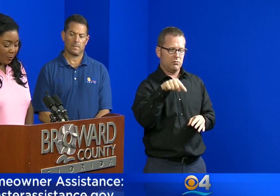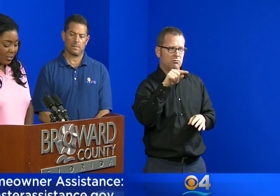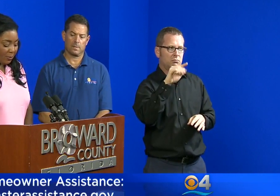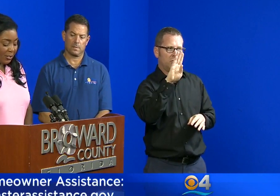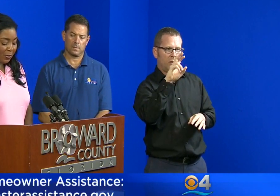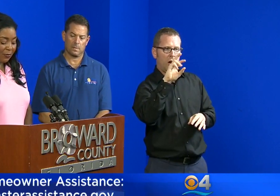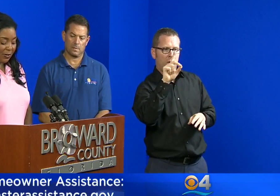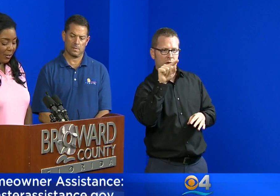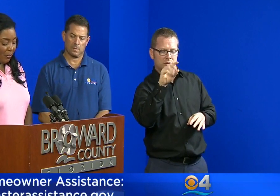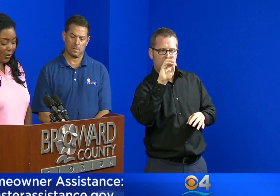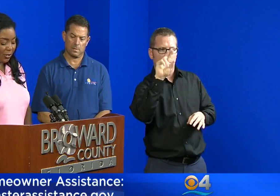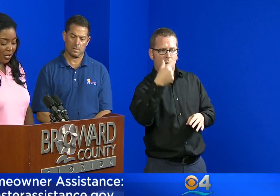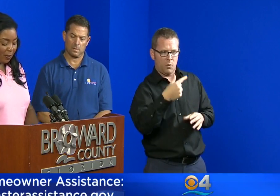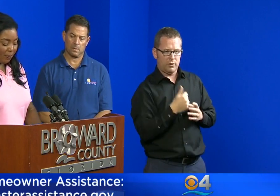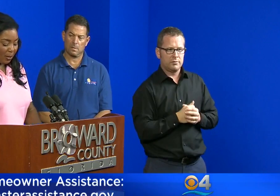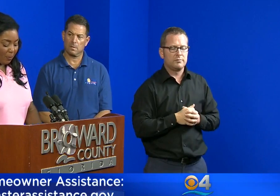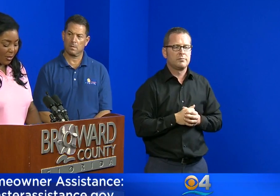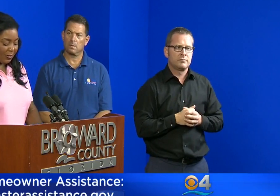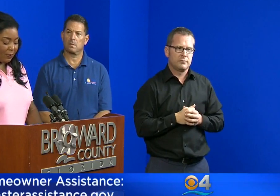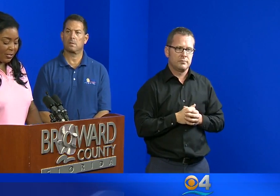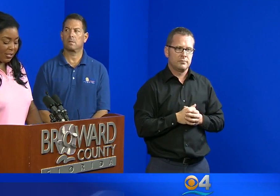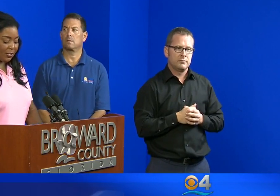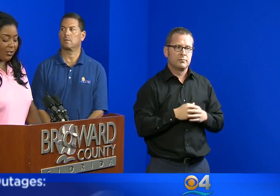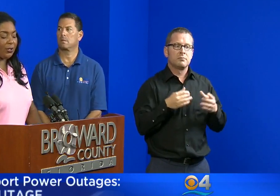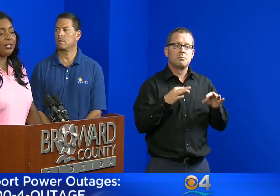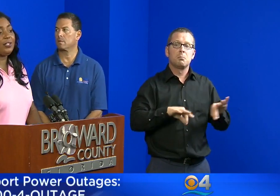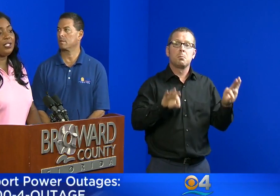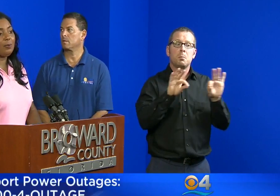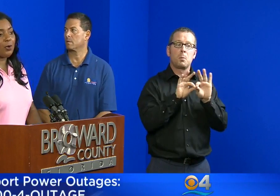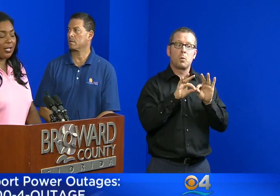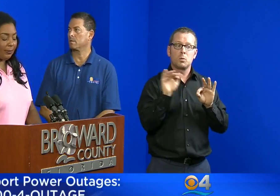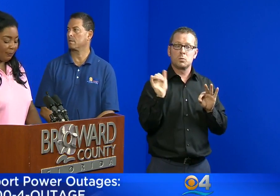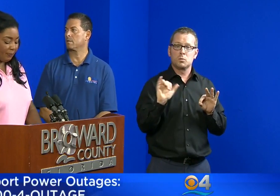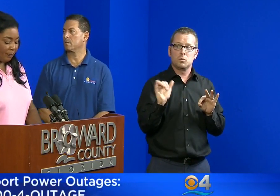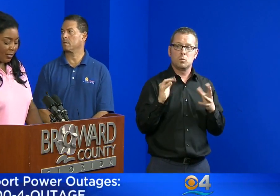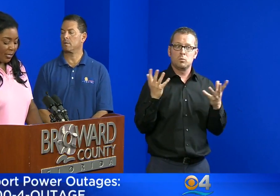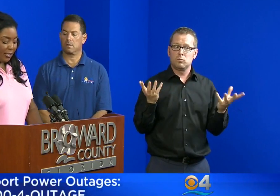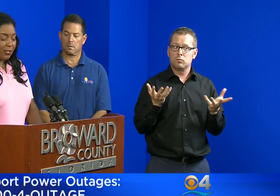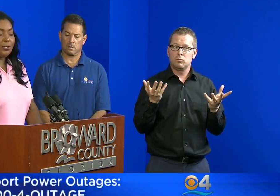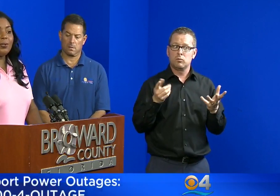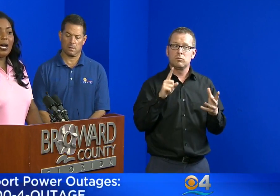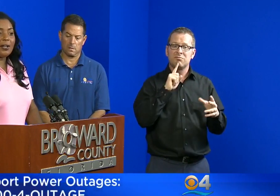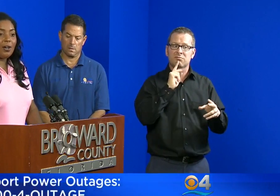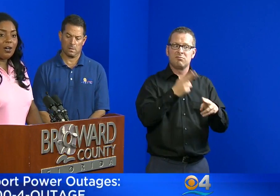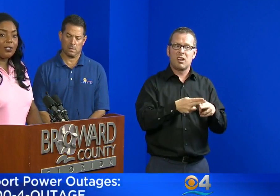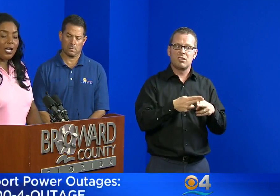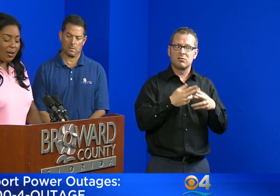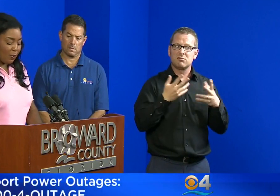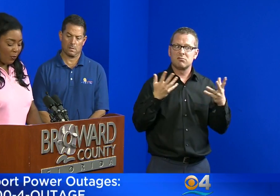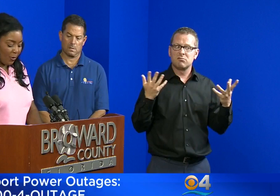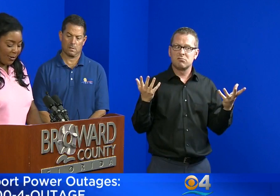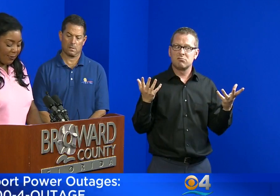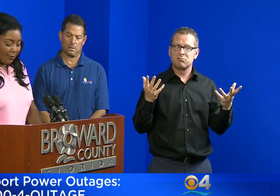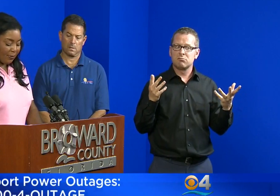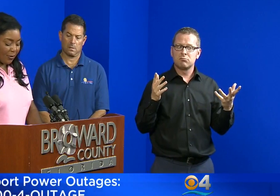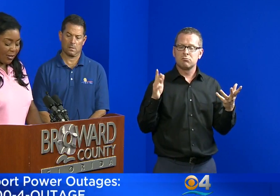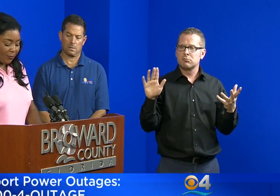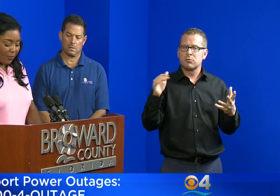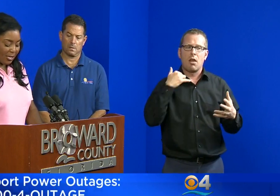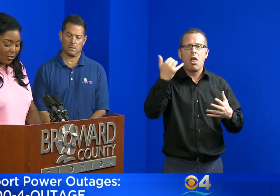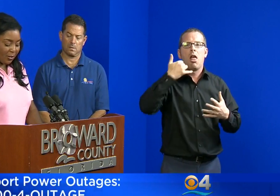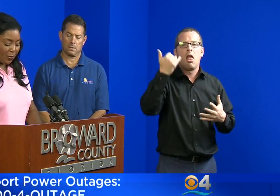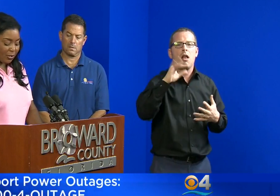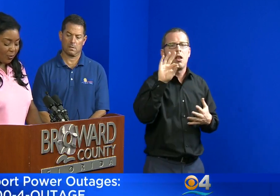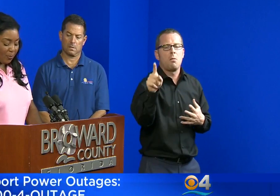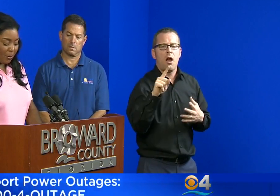Which brings me to a very important point that we touched on earlier this morning. Do not call 911 for